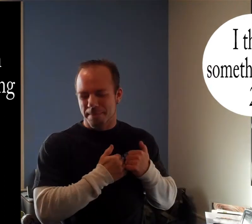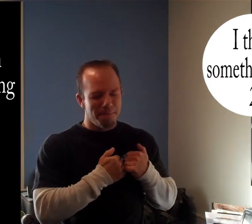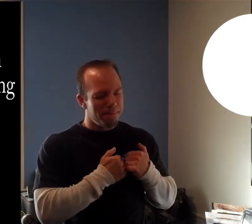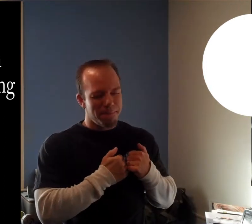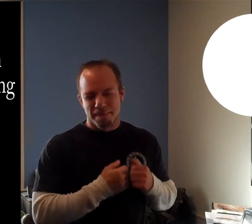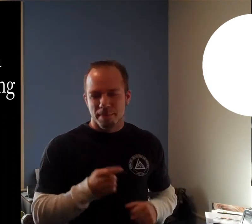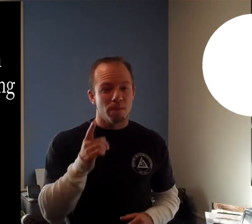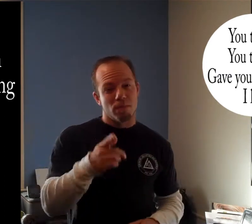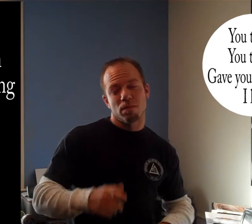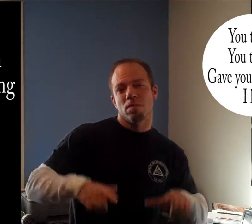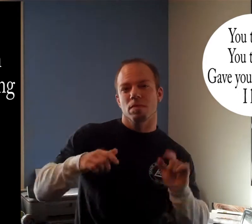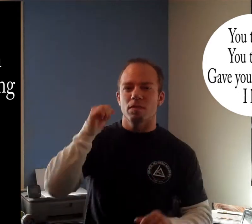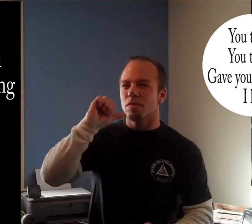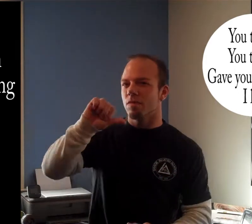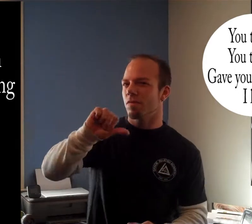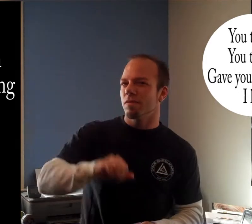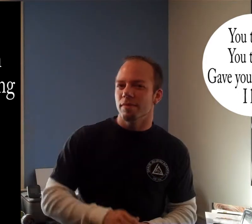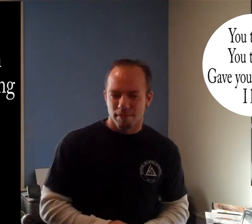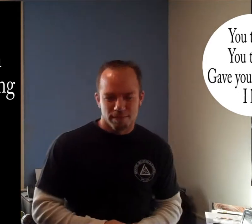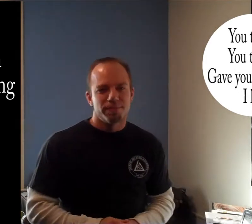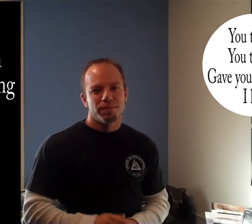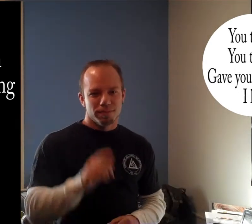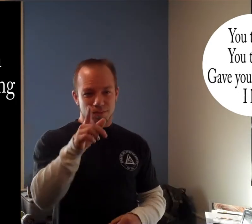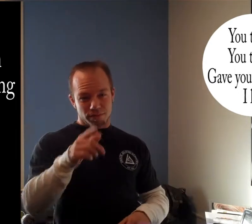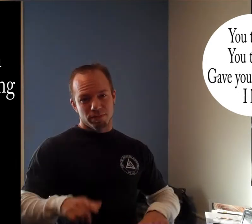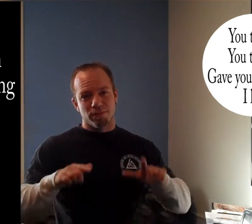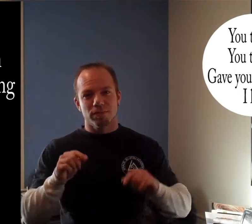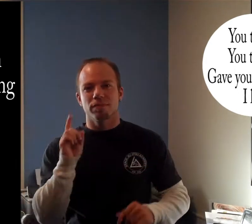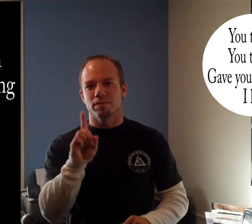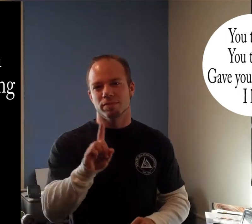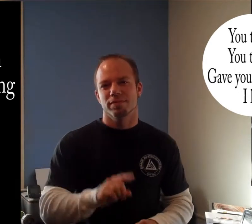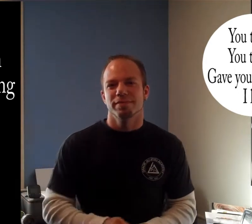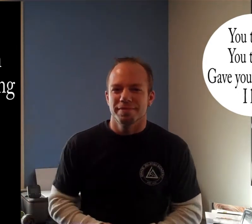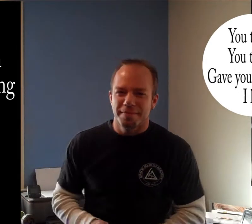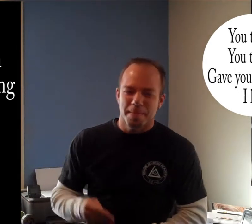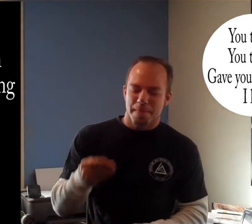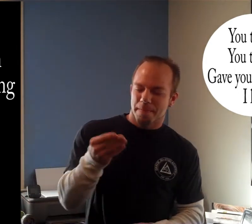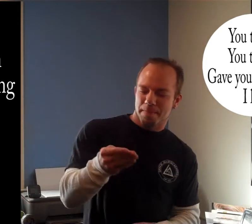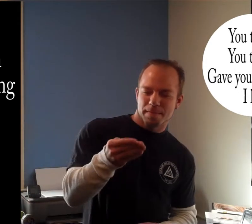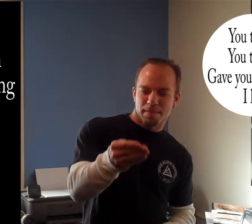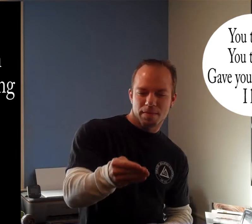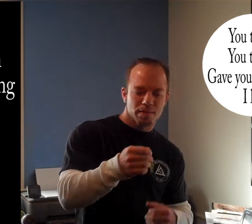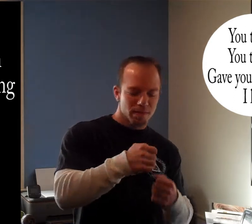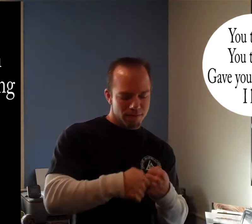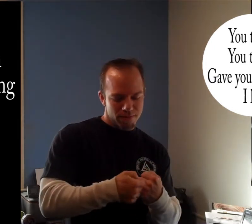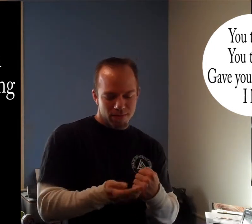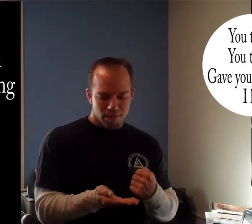You're the girl. You're the one. I gave you everything